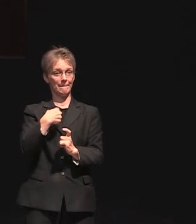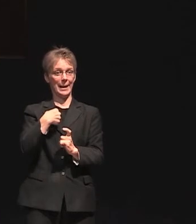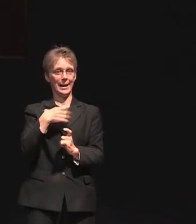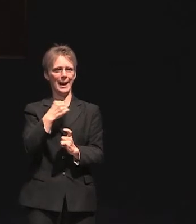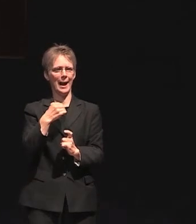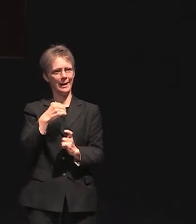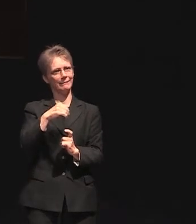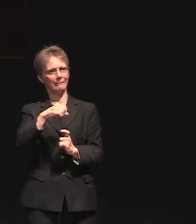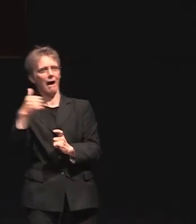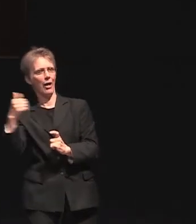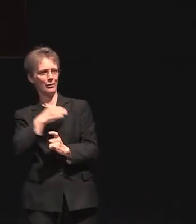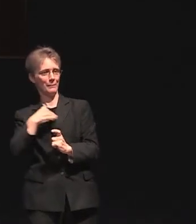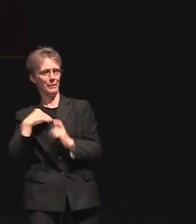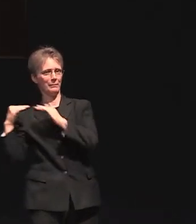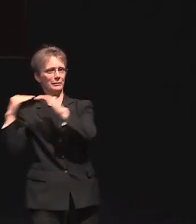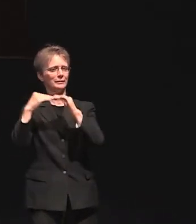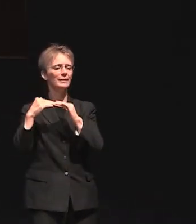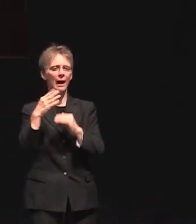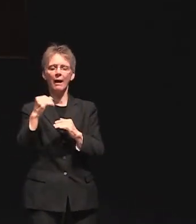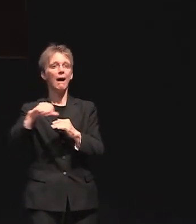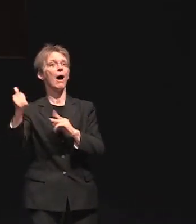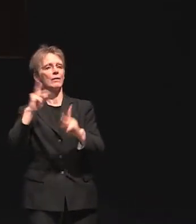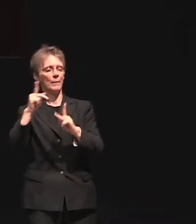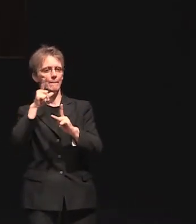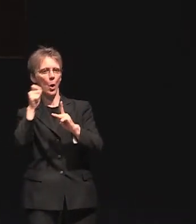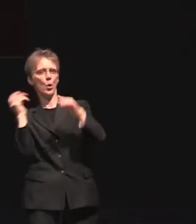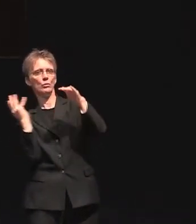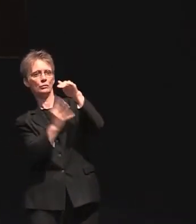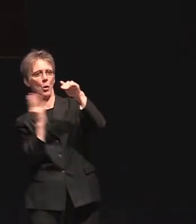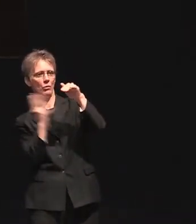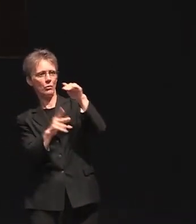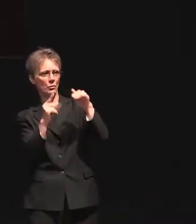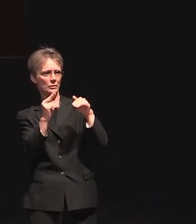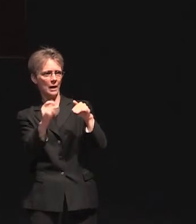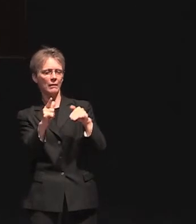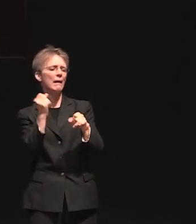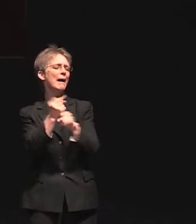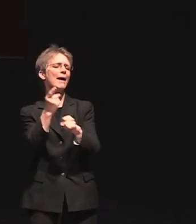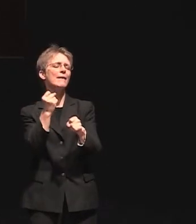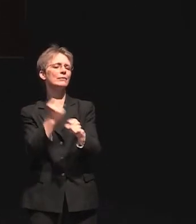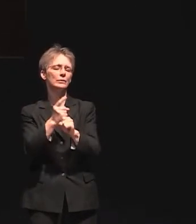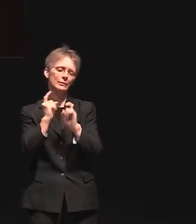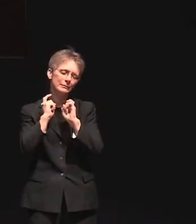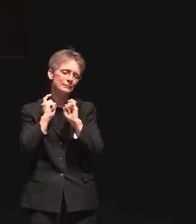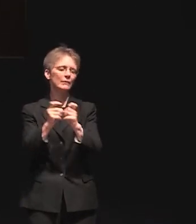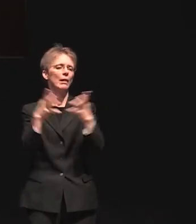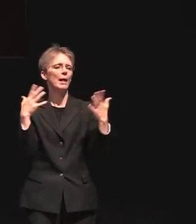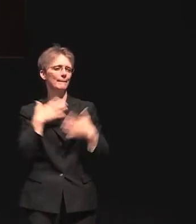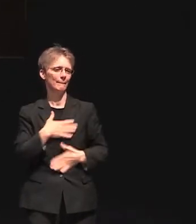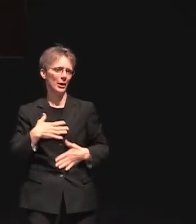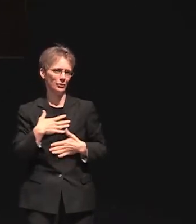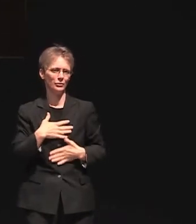colleagues and those who go through those tunnels every year such great pleasure and